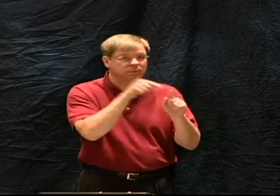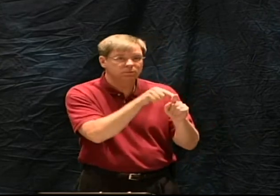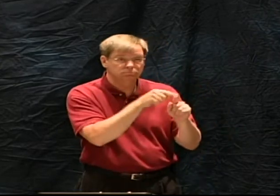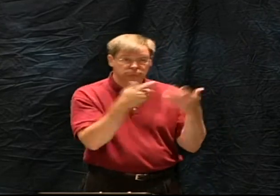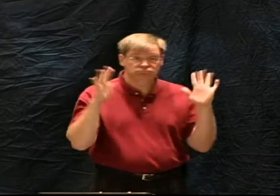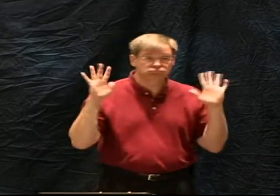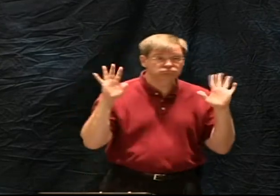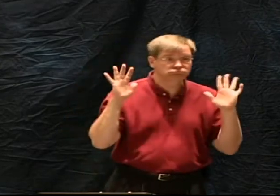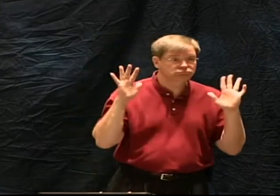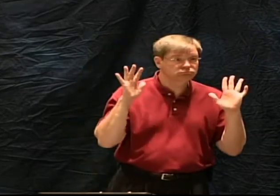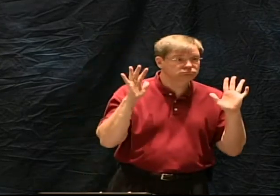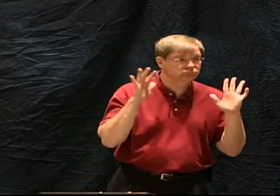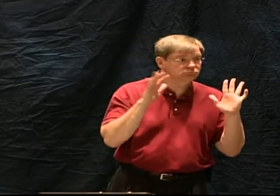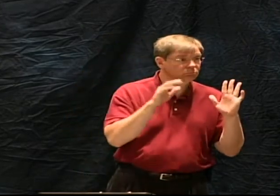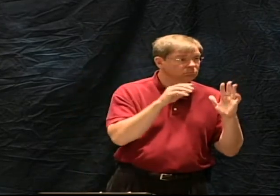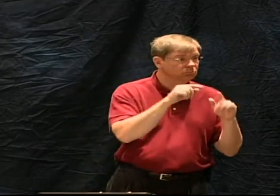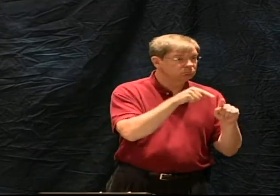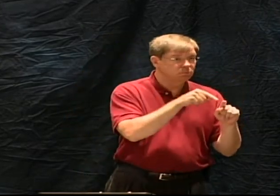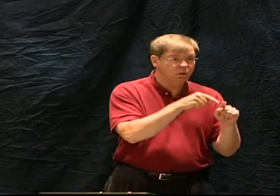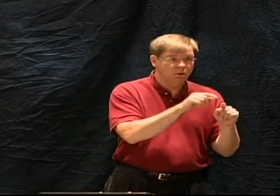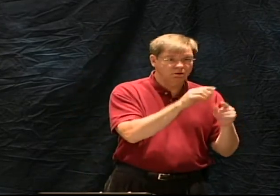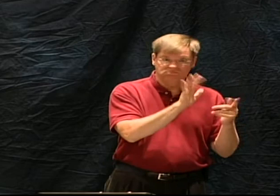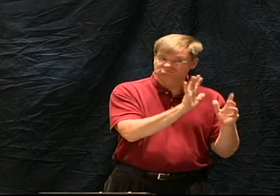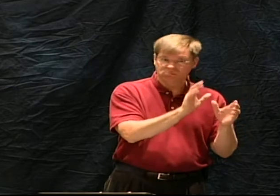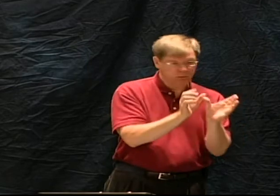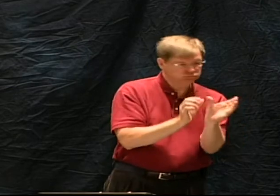Is he only referring to the Old Testament?